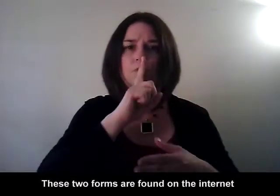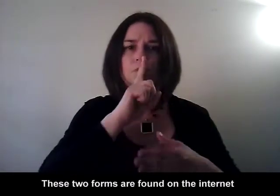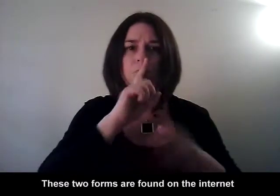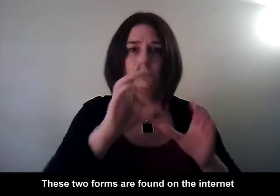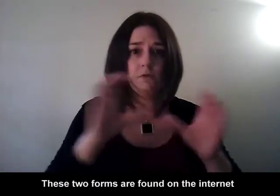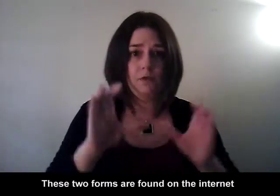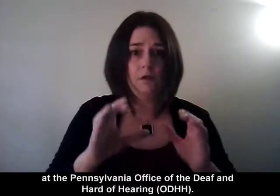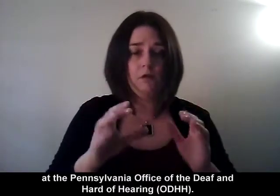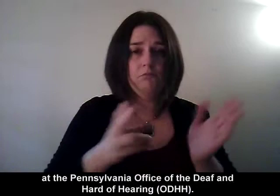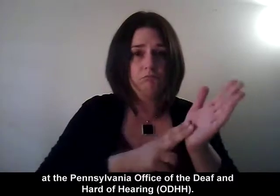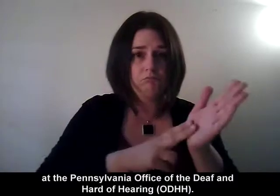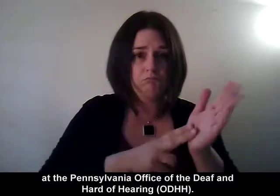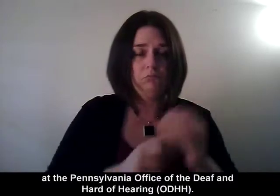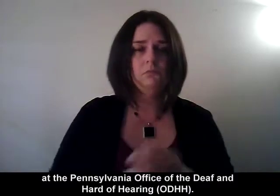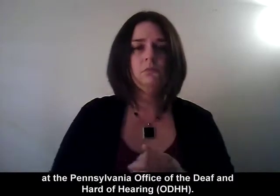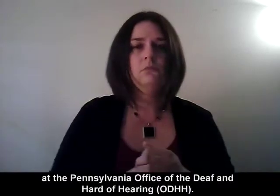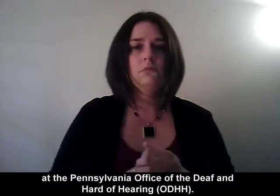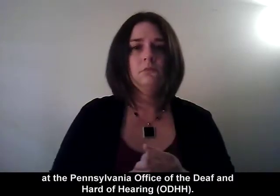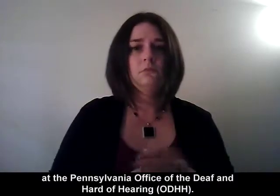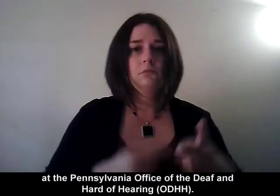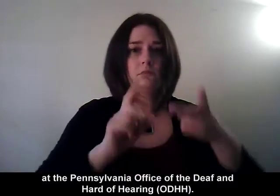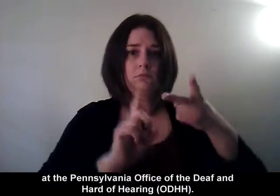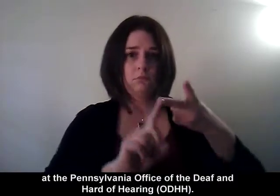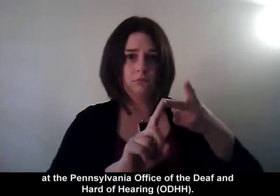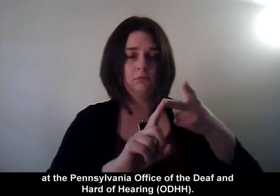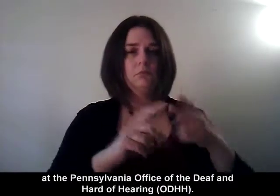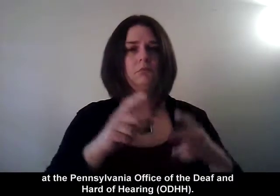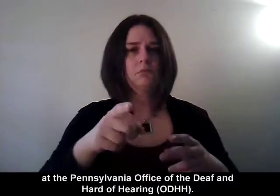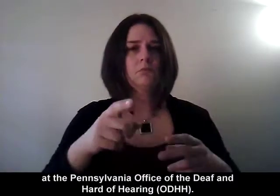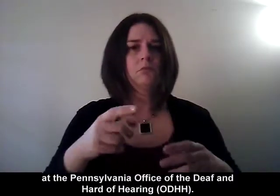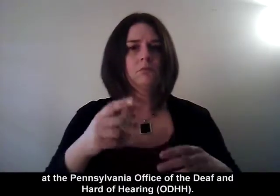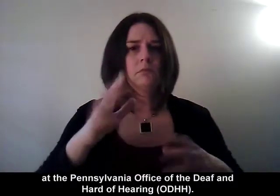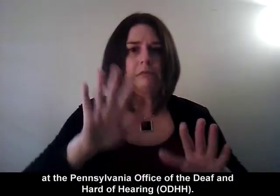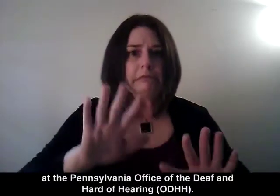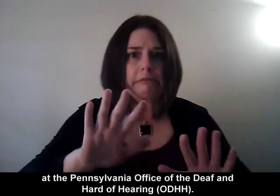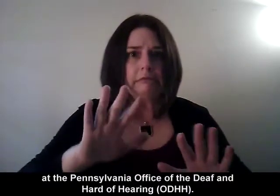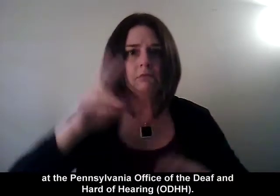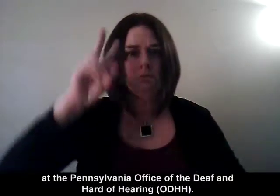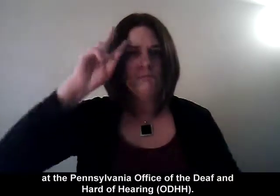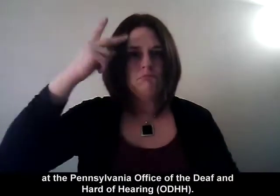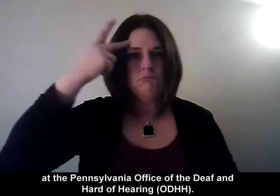at the Pennsylvania Office of the Deaf and Hard of Hearing, ODHH.